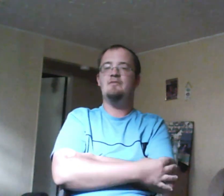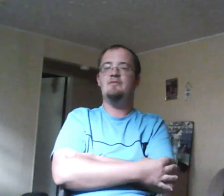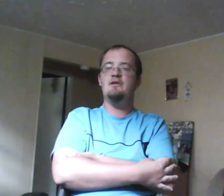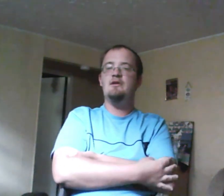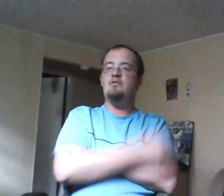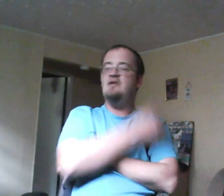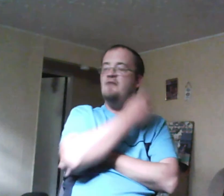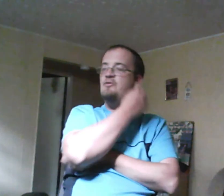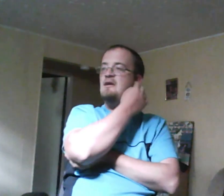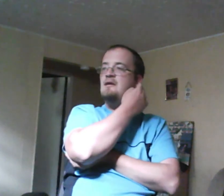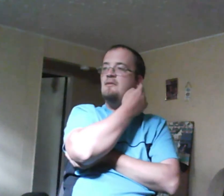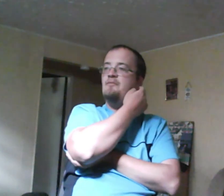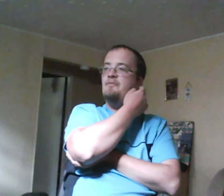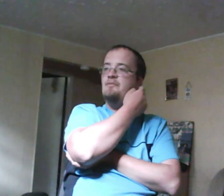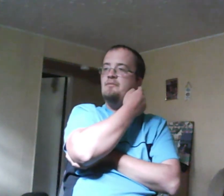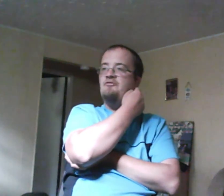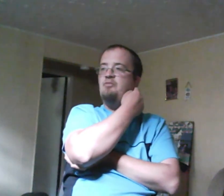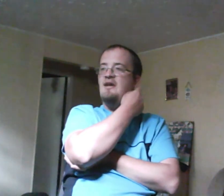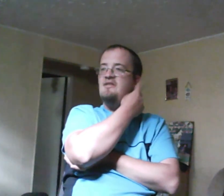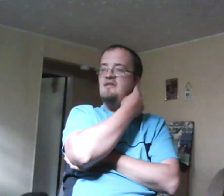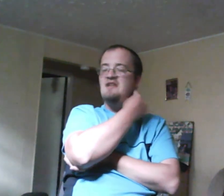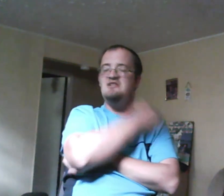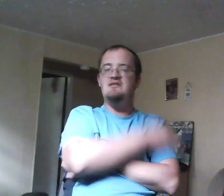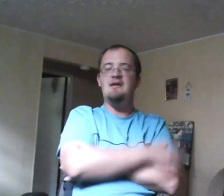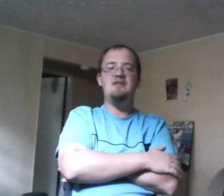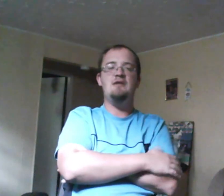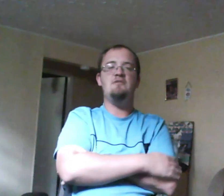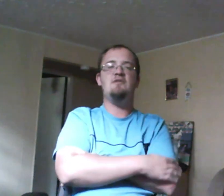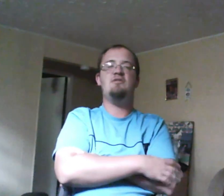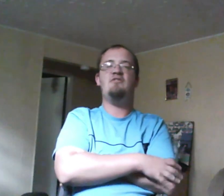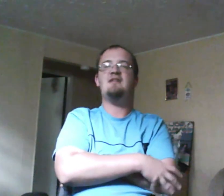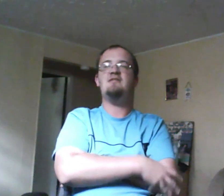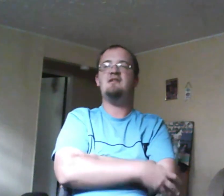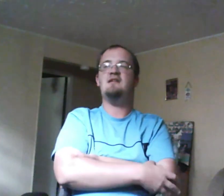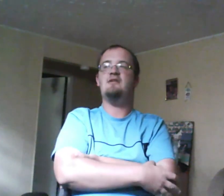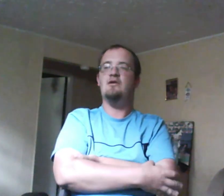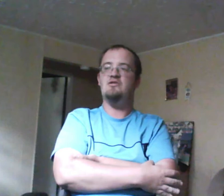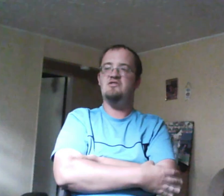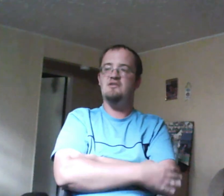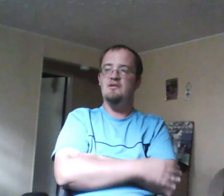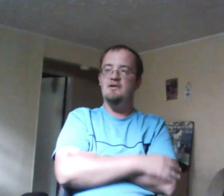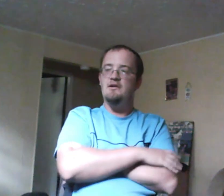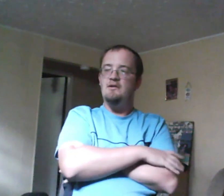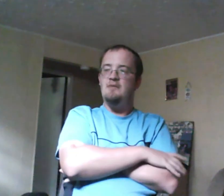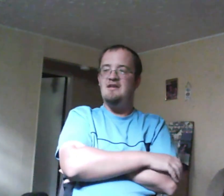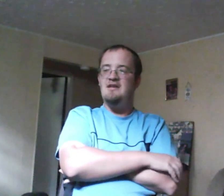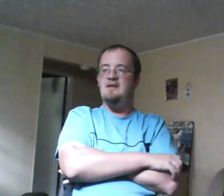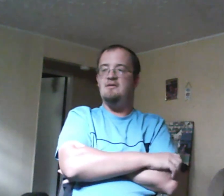recovery process and she's upset over the fact that Sig got hurt by Esme in the prom